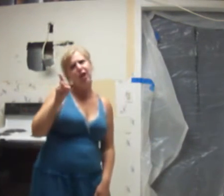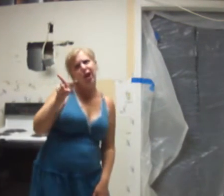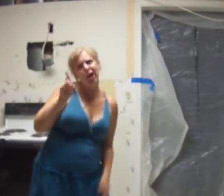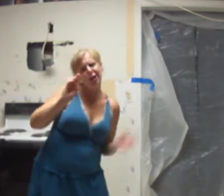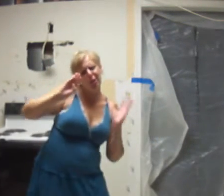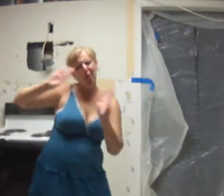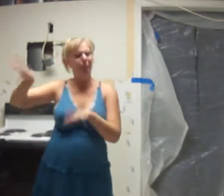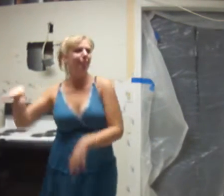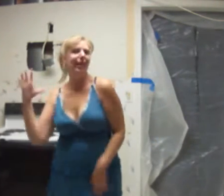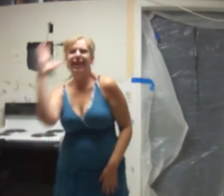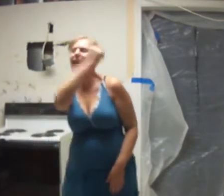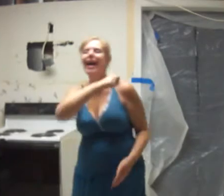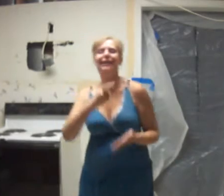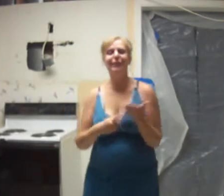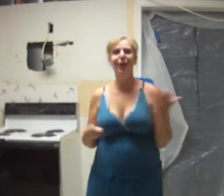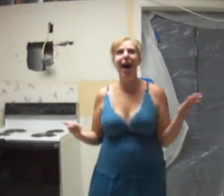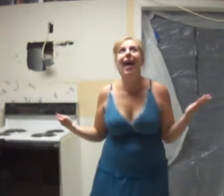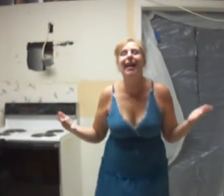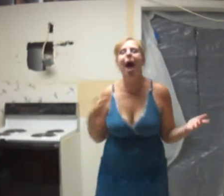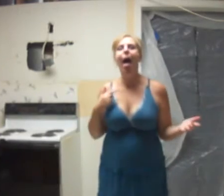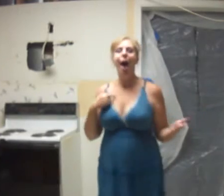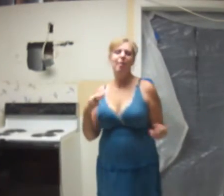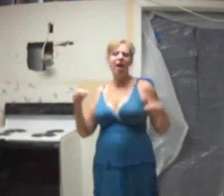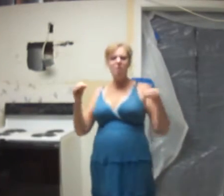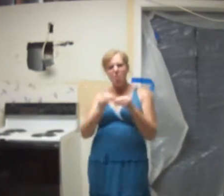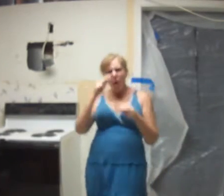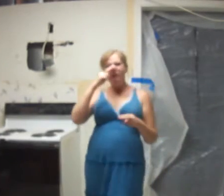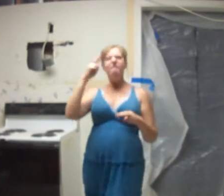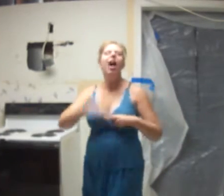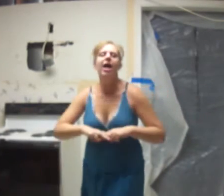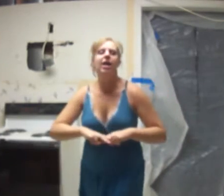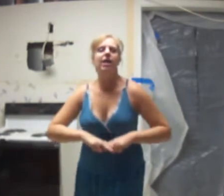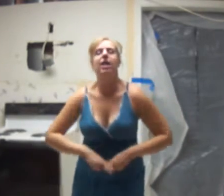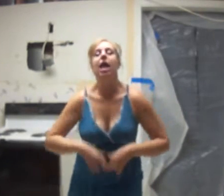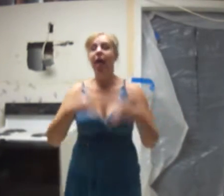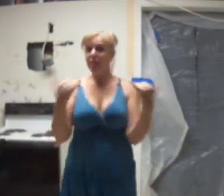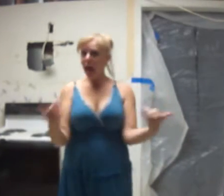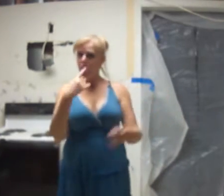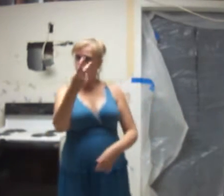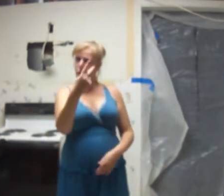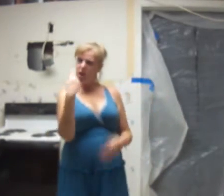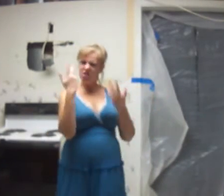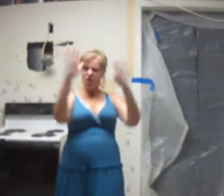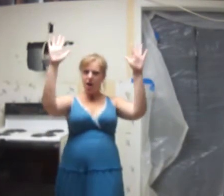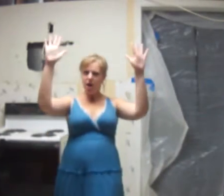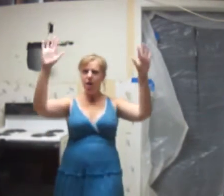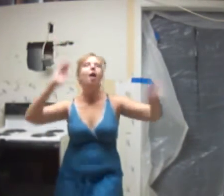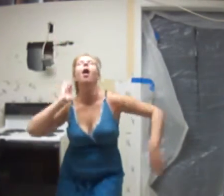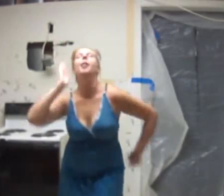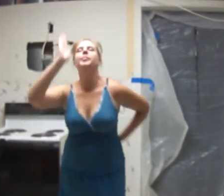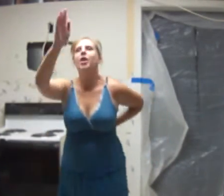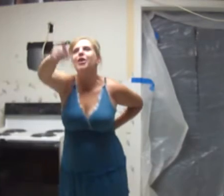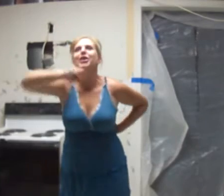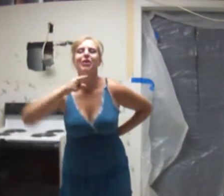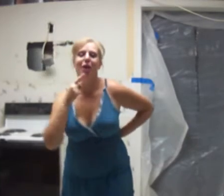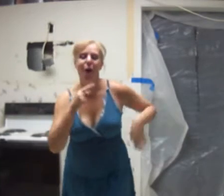you. And guess what? I'm having more fun. And now that we're done, I'm going to show